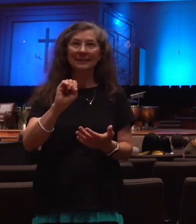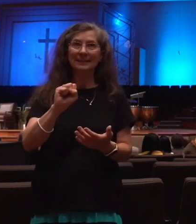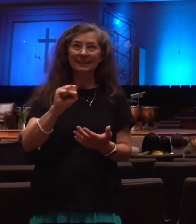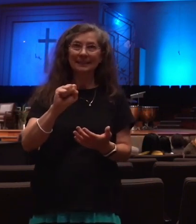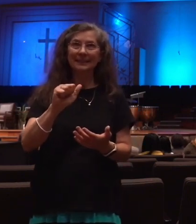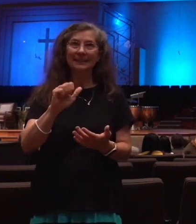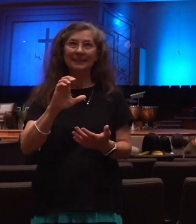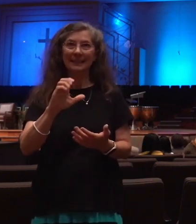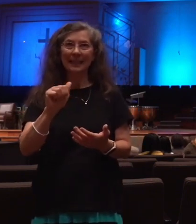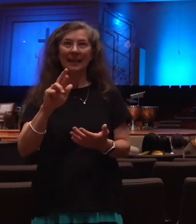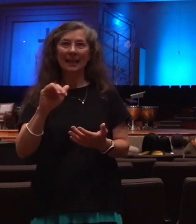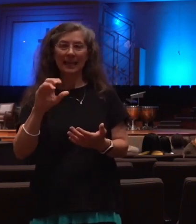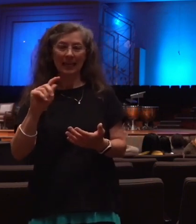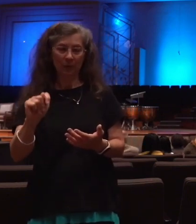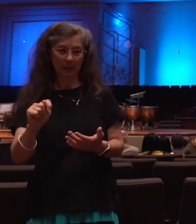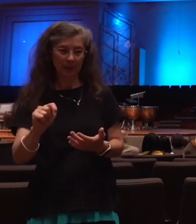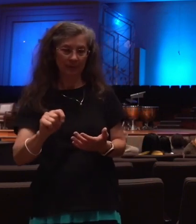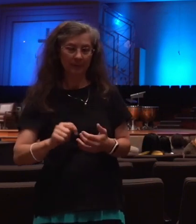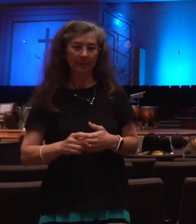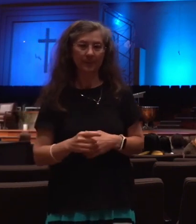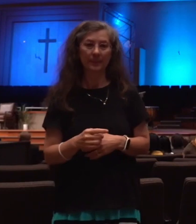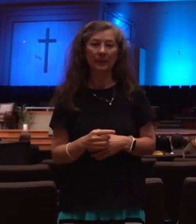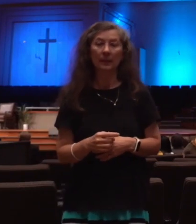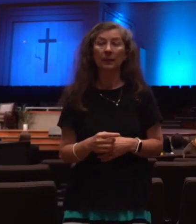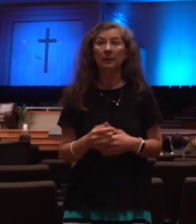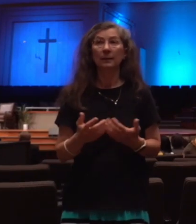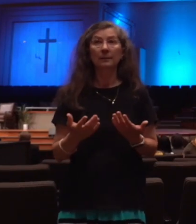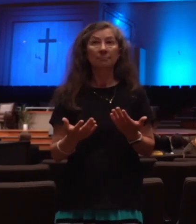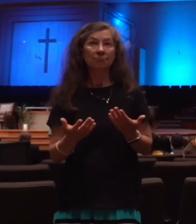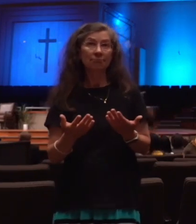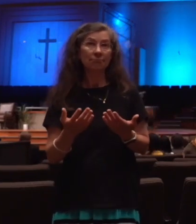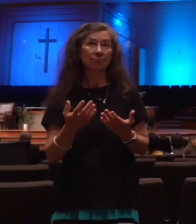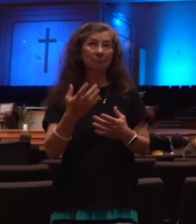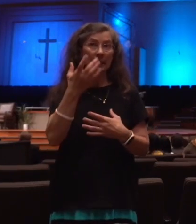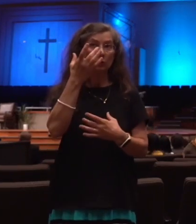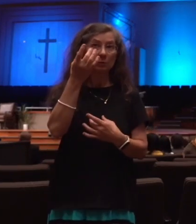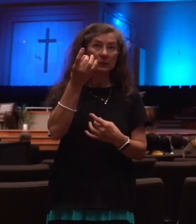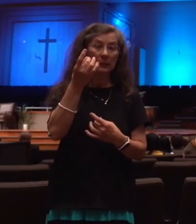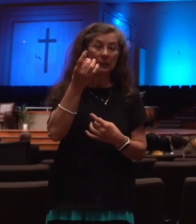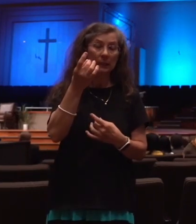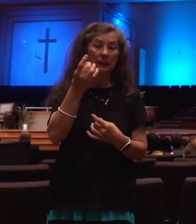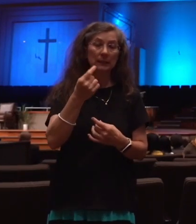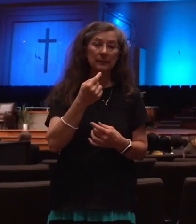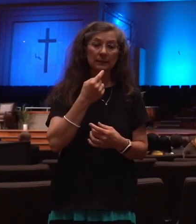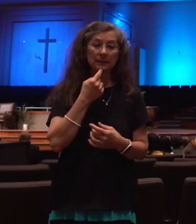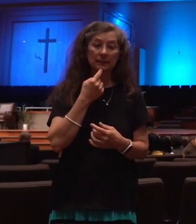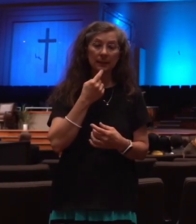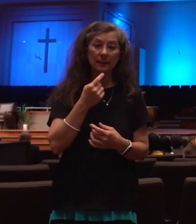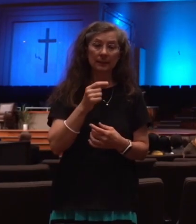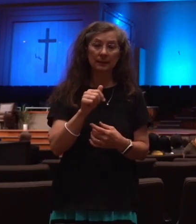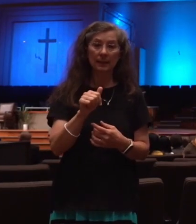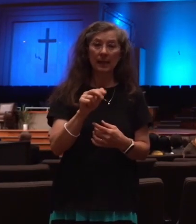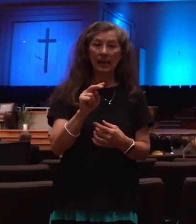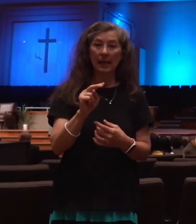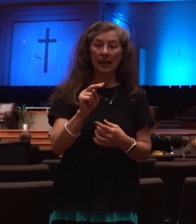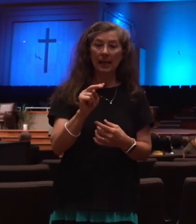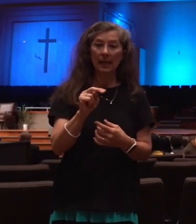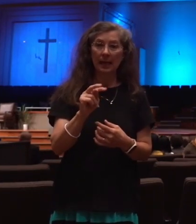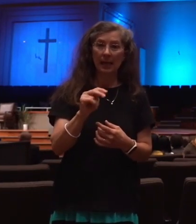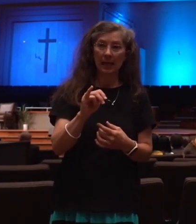Antichrist, it says he was, this is in Revelation 17, he is not, and